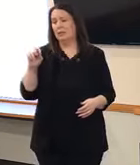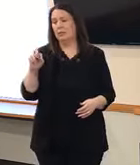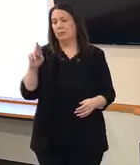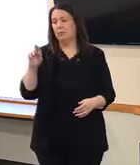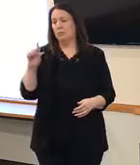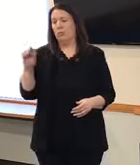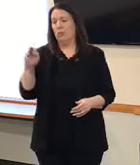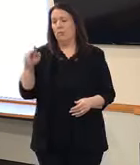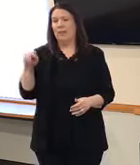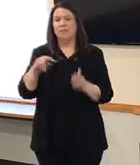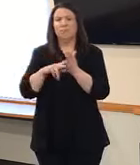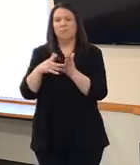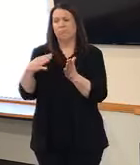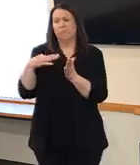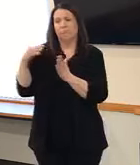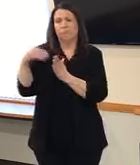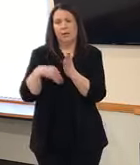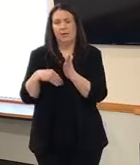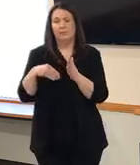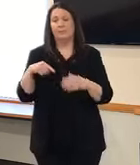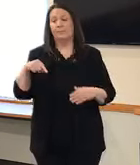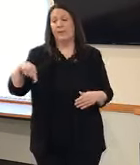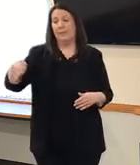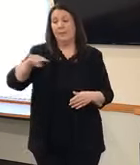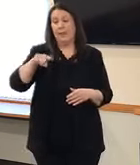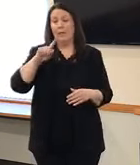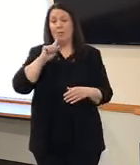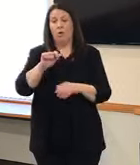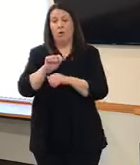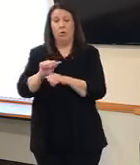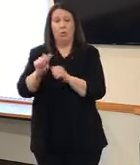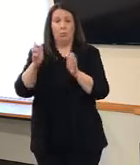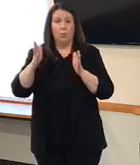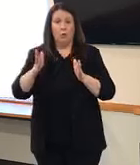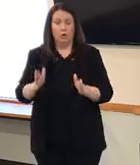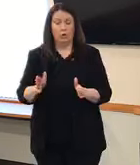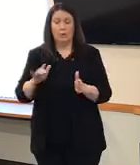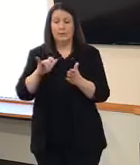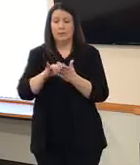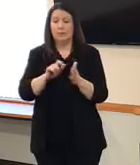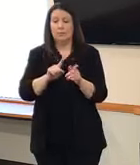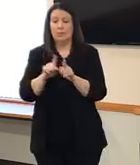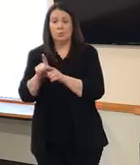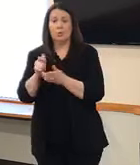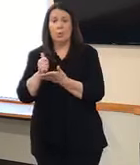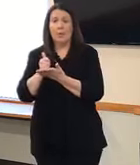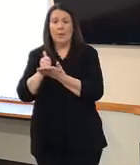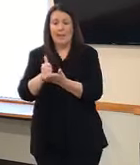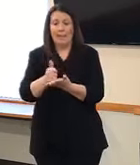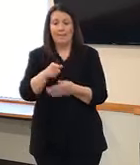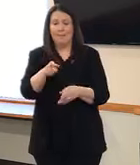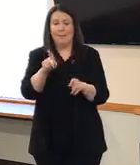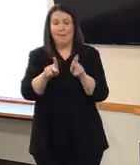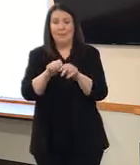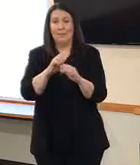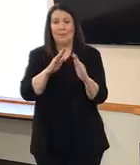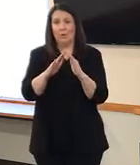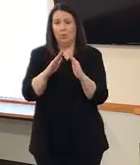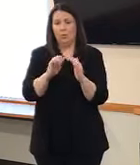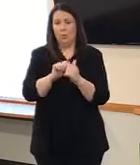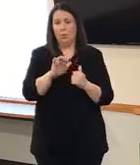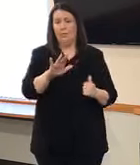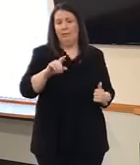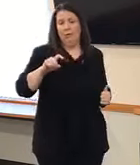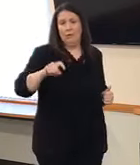This is a group of individuals, employees, who also help patients in the community with those